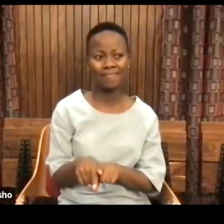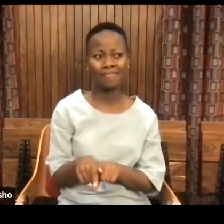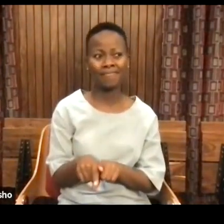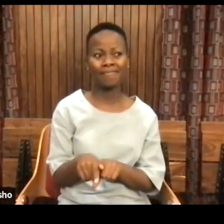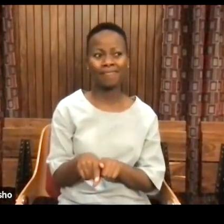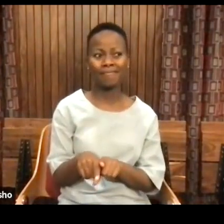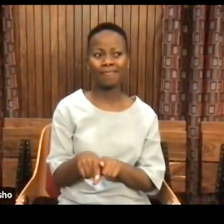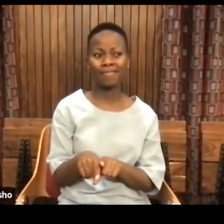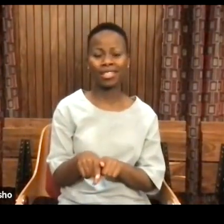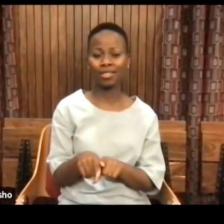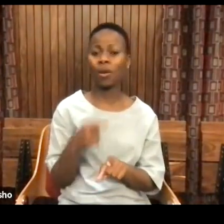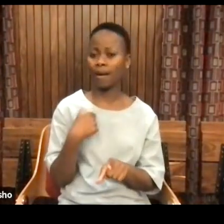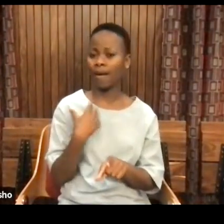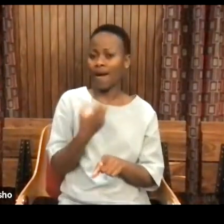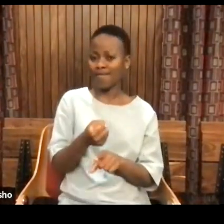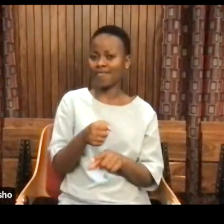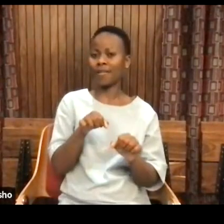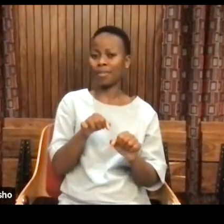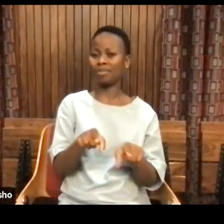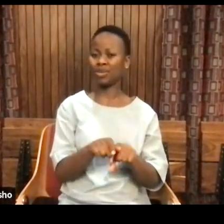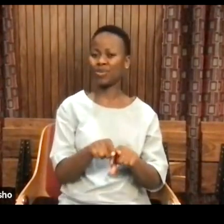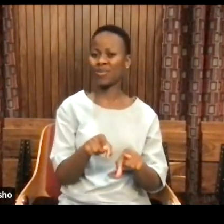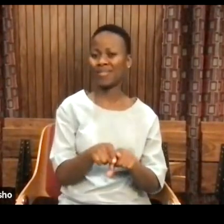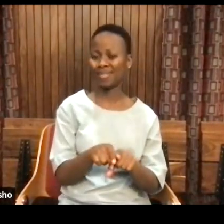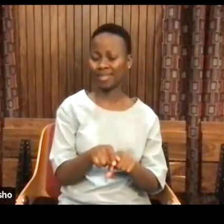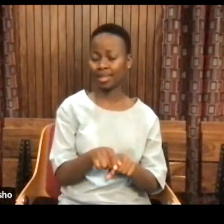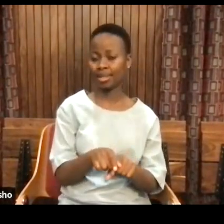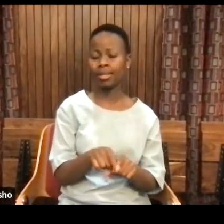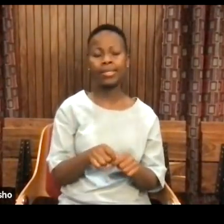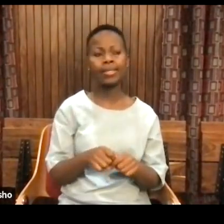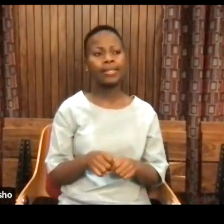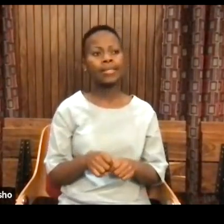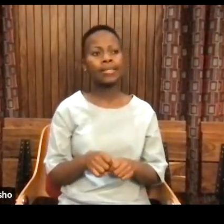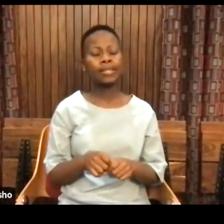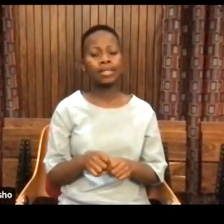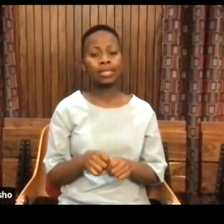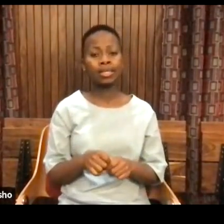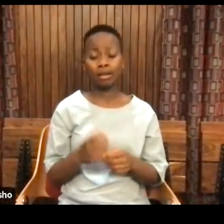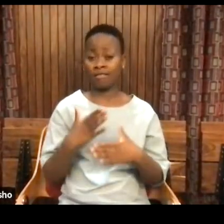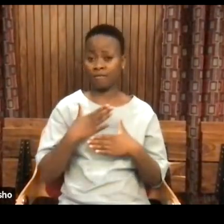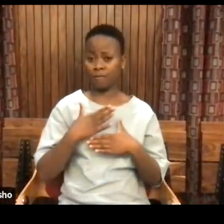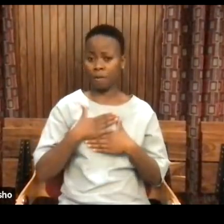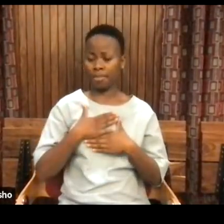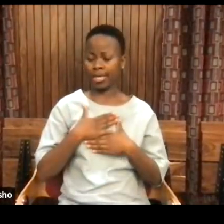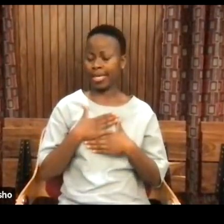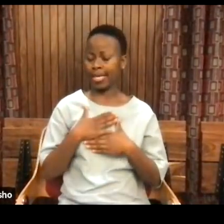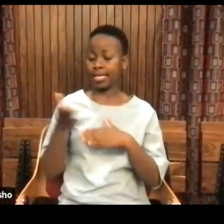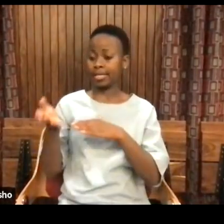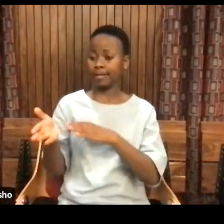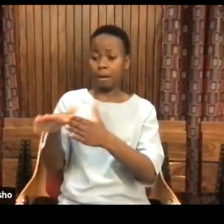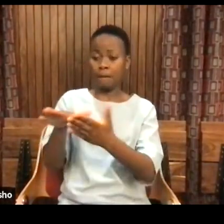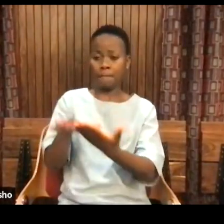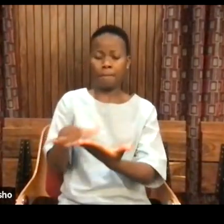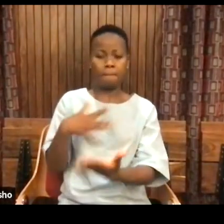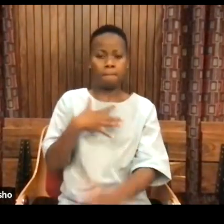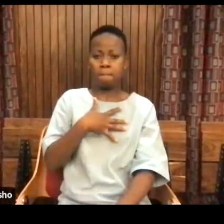five other kinds of epilepsy. And I have to say, that was a moment of crushing heartbreak.